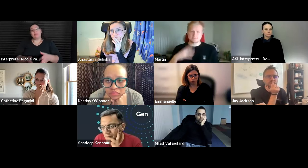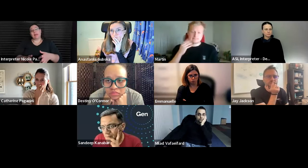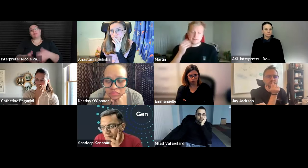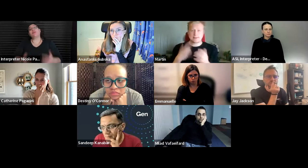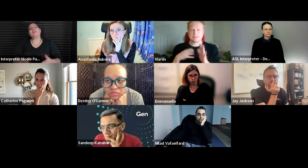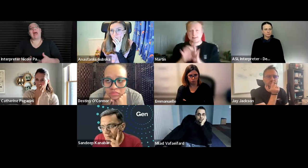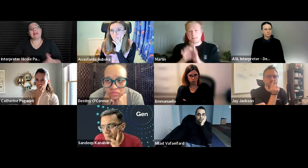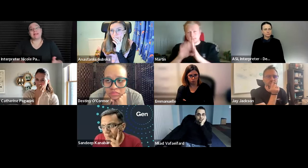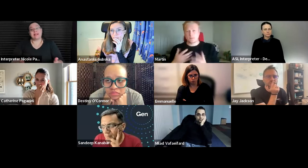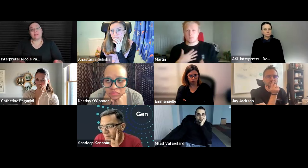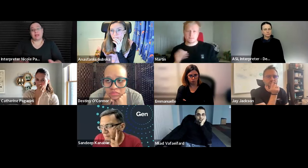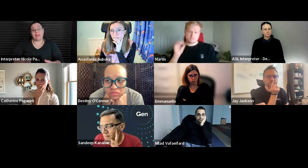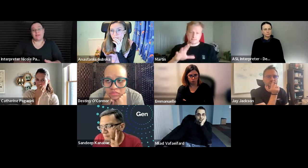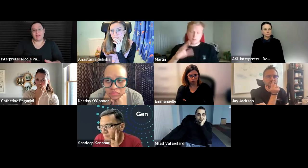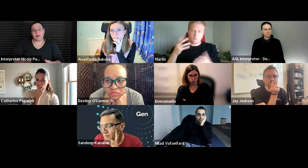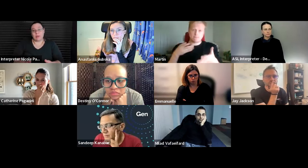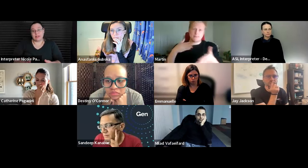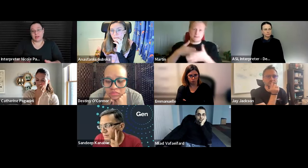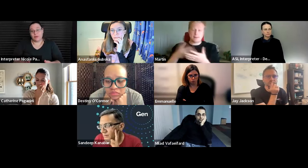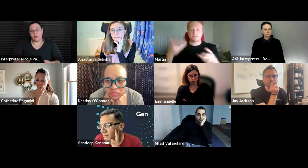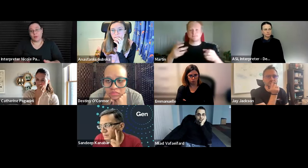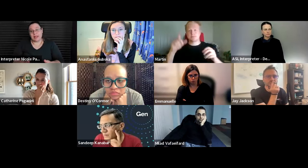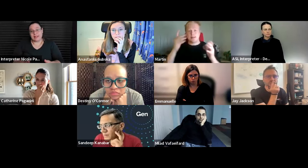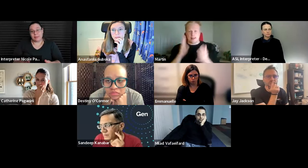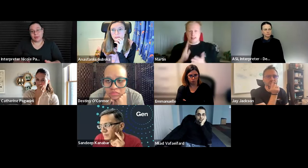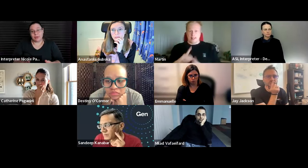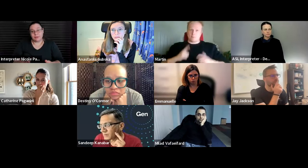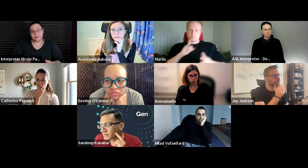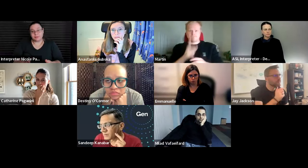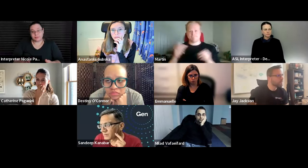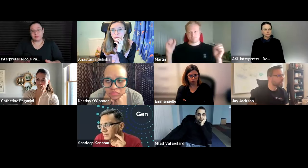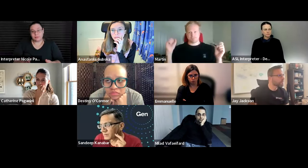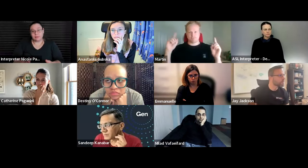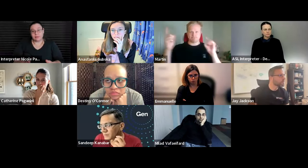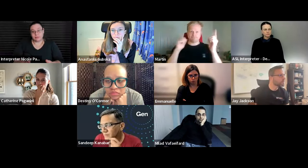and i want to improve accessibility for everyone so for one example